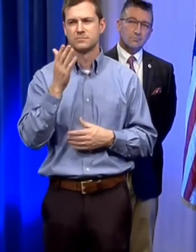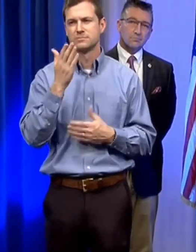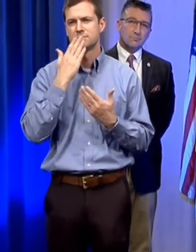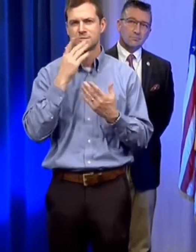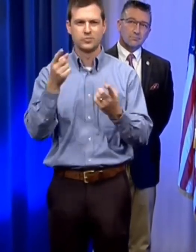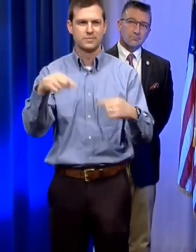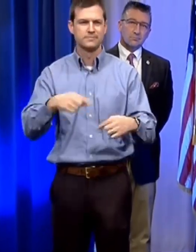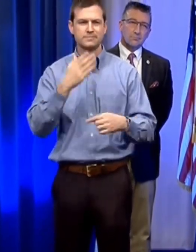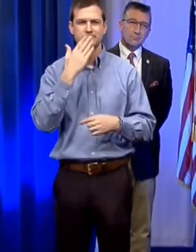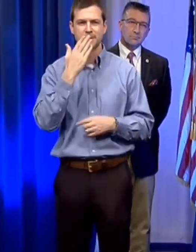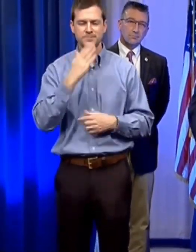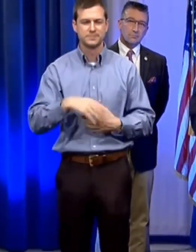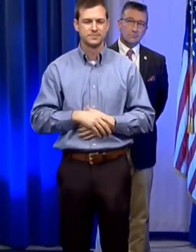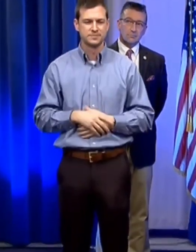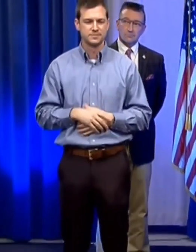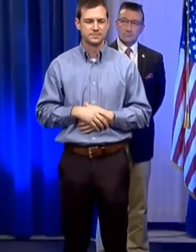you being here today thanks so much